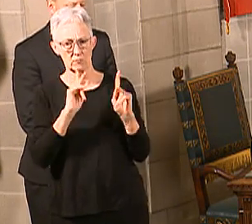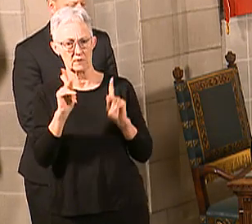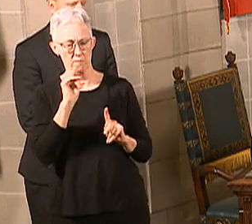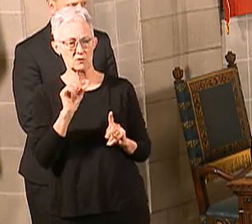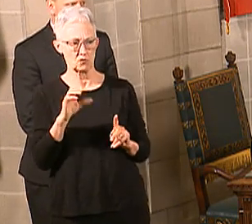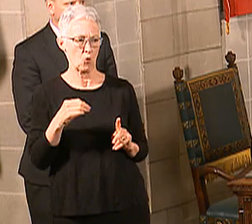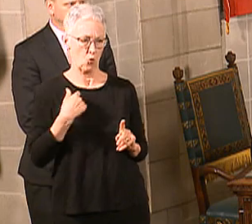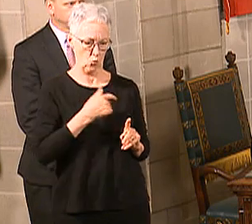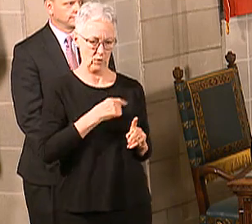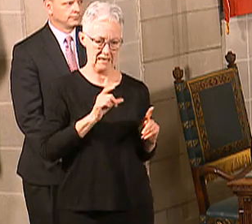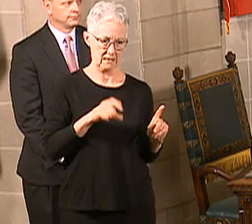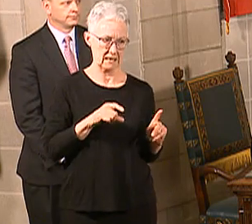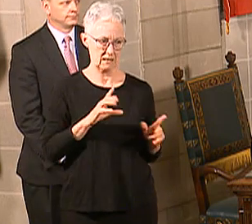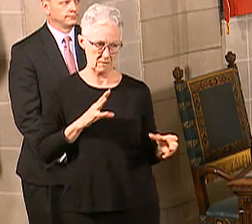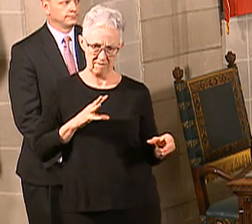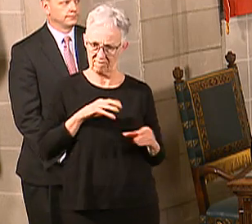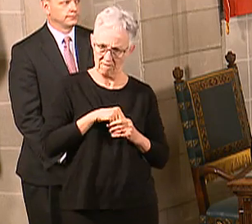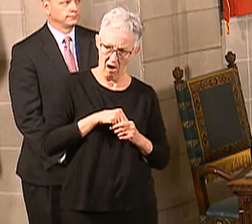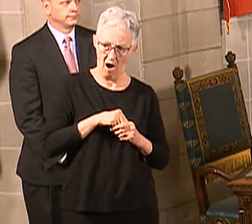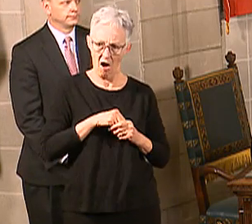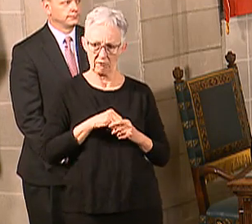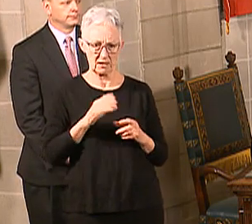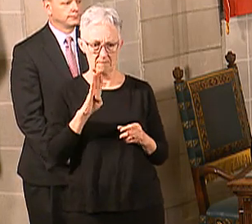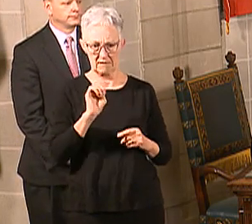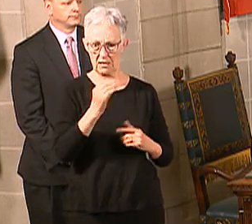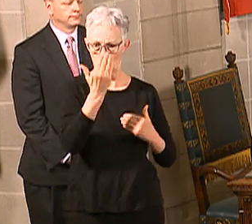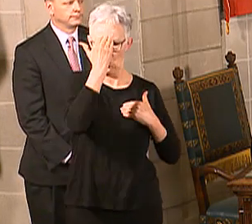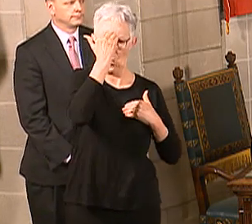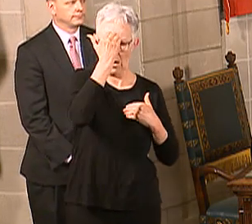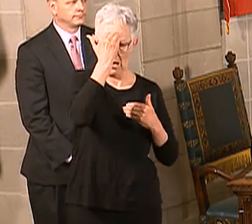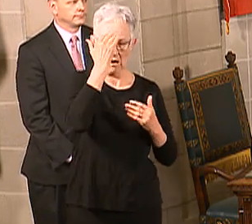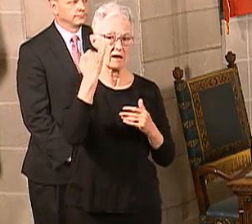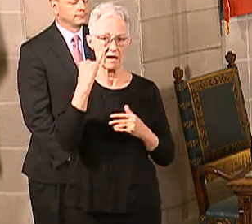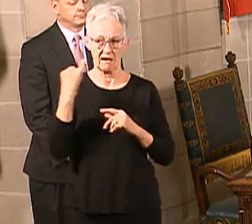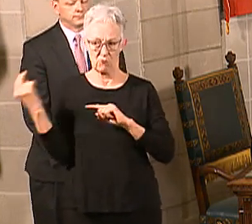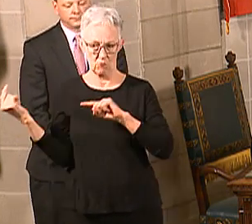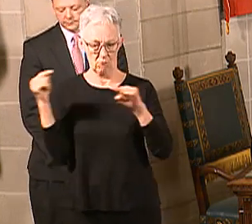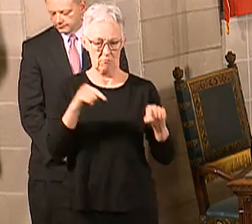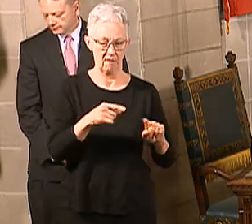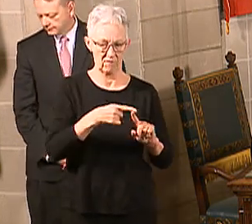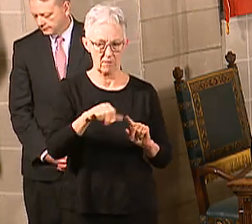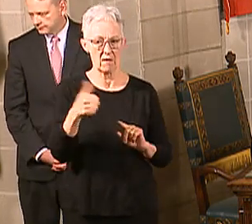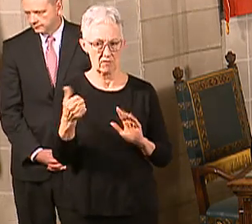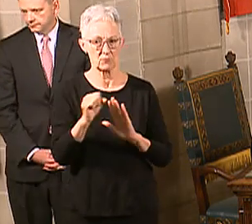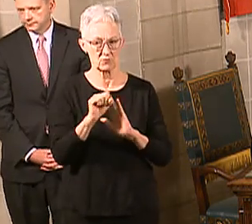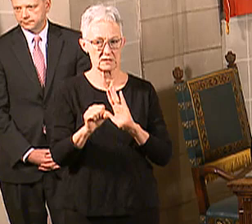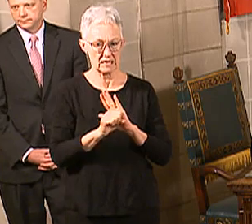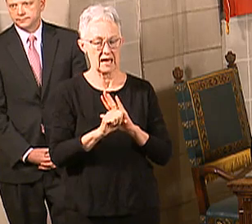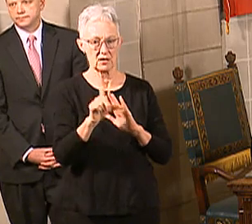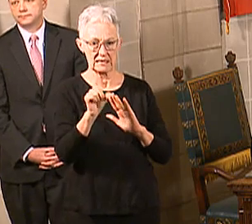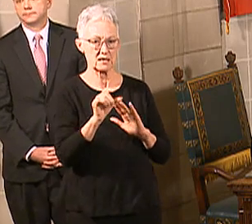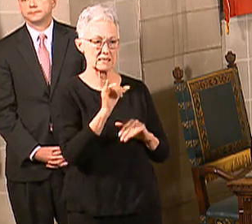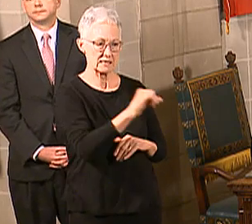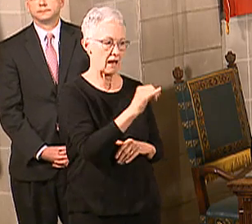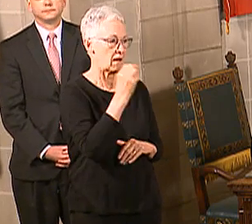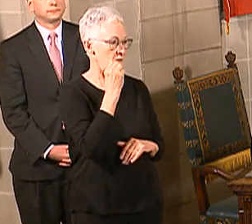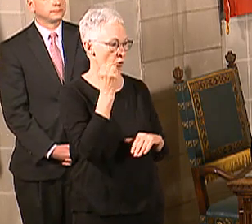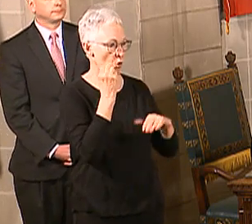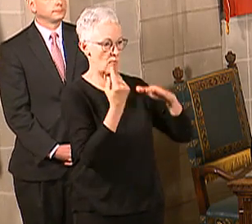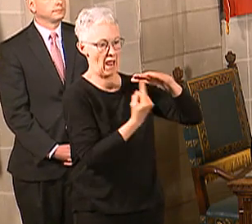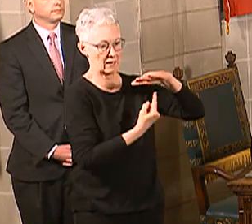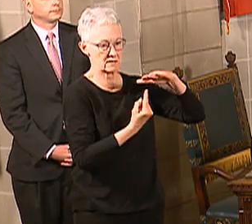of how we flatten the curve, as Todd was saying. Also, just along the lines of the Department of Transportation, we've been getting questions with regard to road traffic.